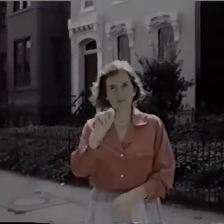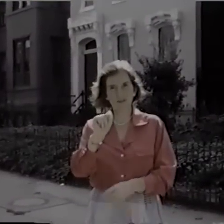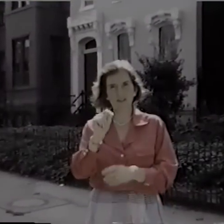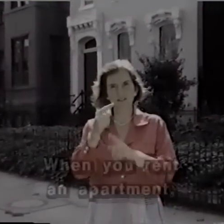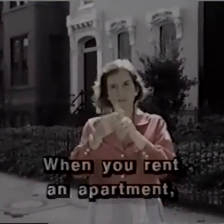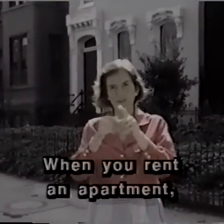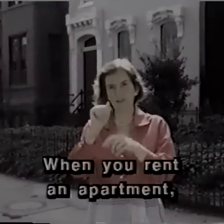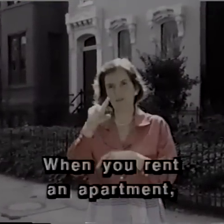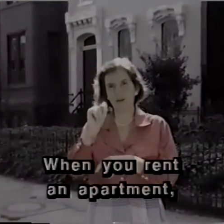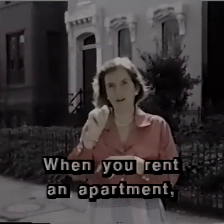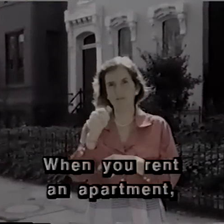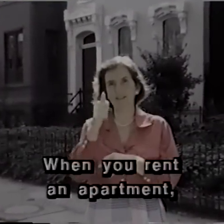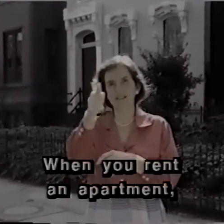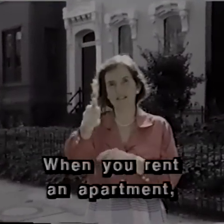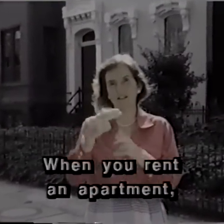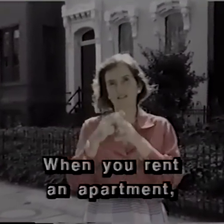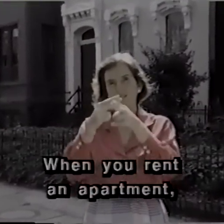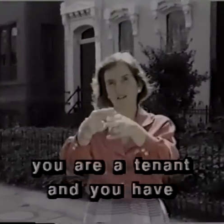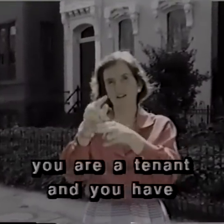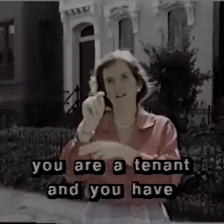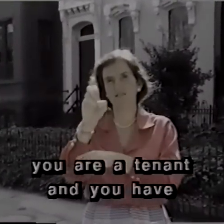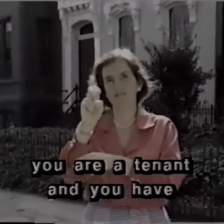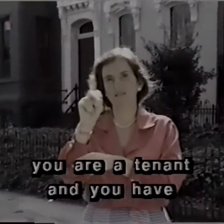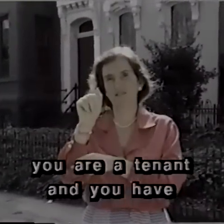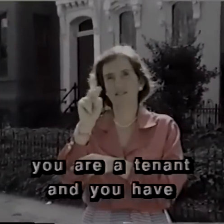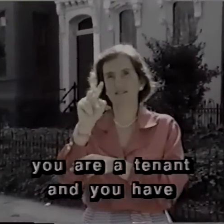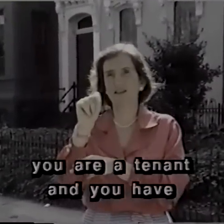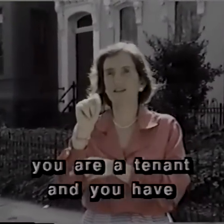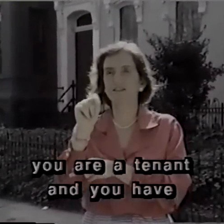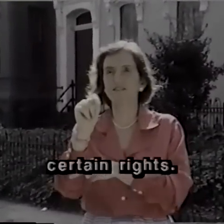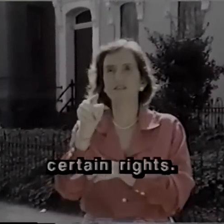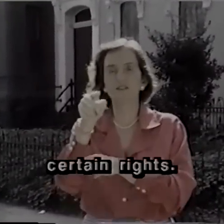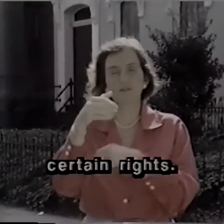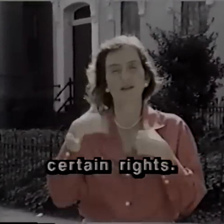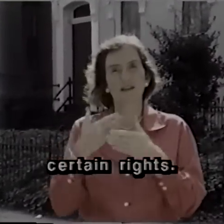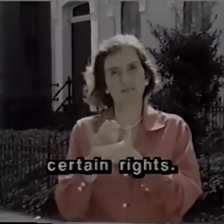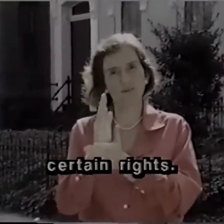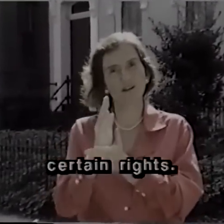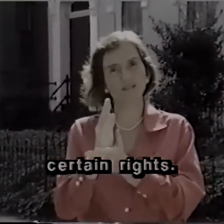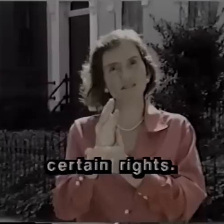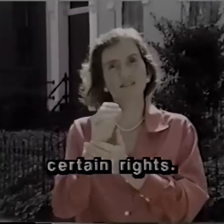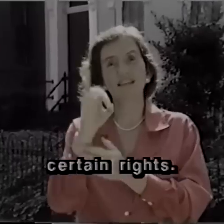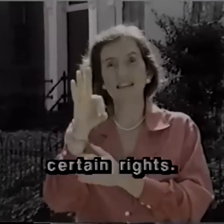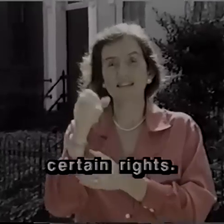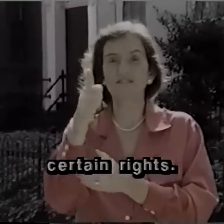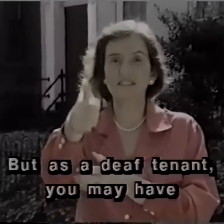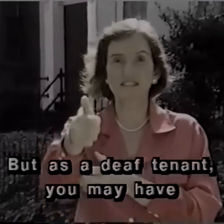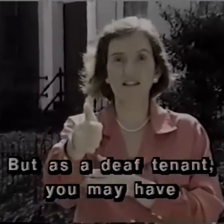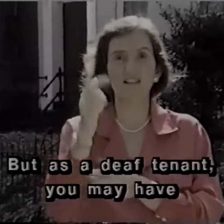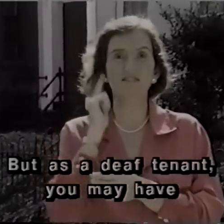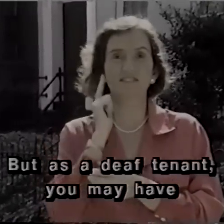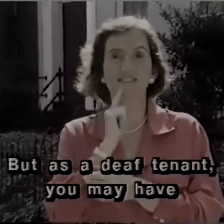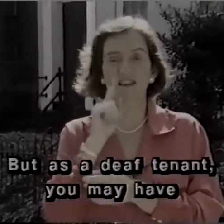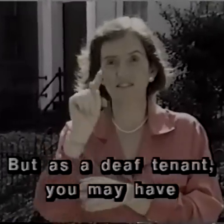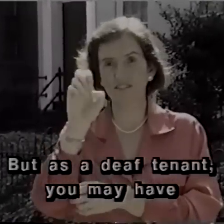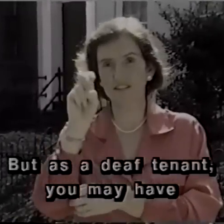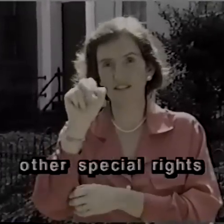When you rent an apartment, you are a tenant, and you have certain rights. But as a deaf tenant, you may have other